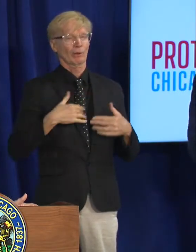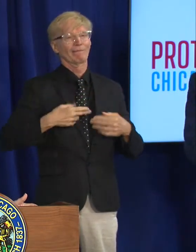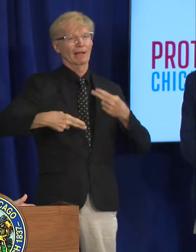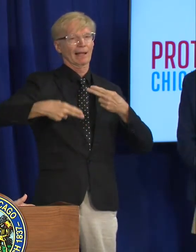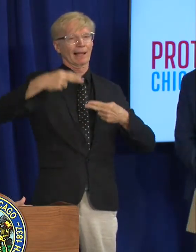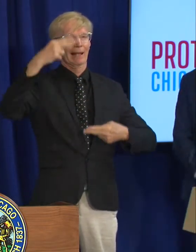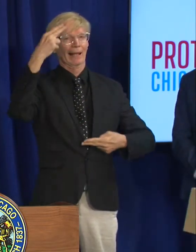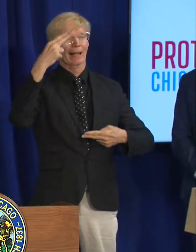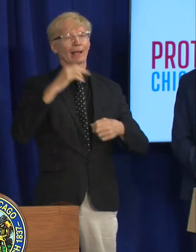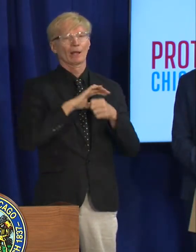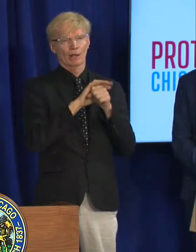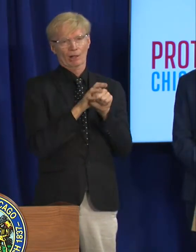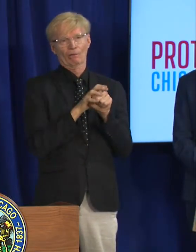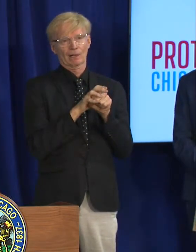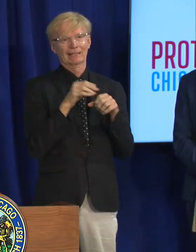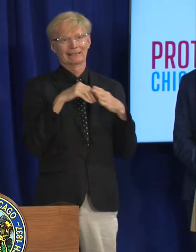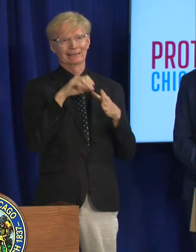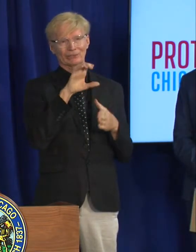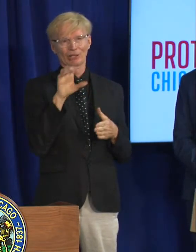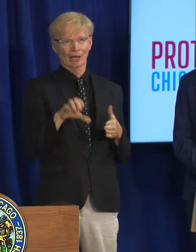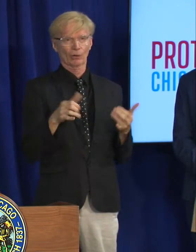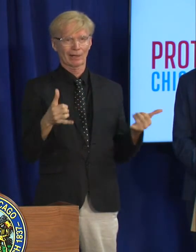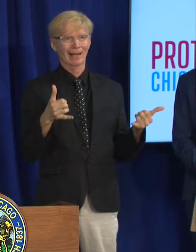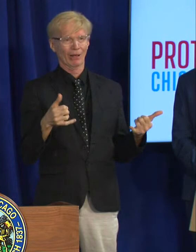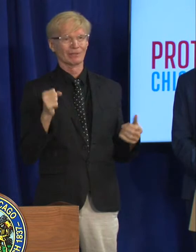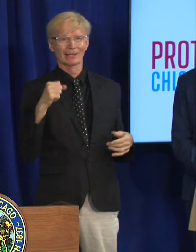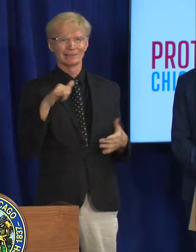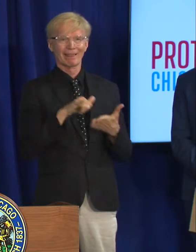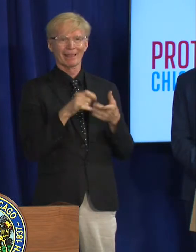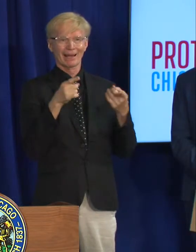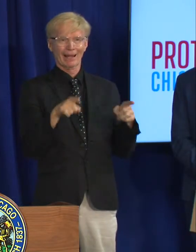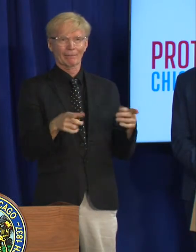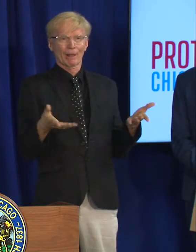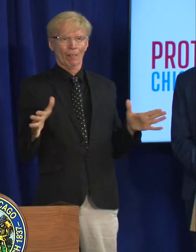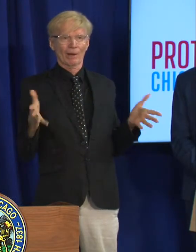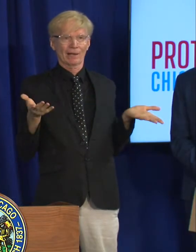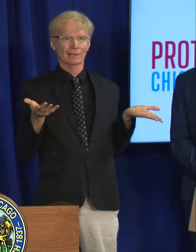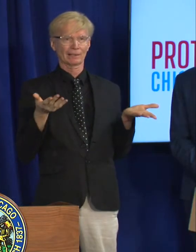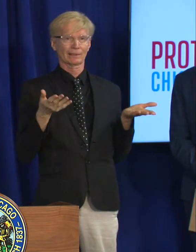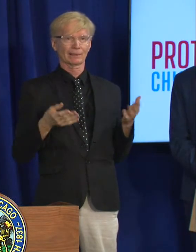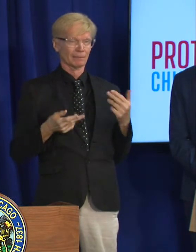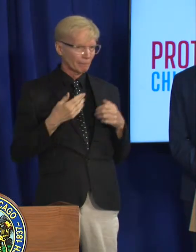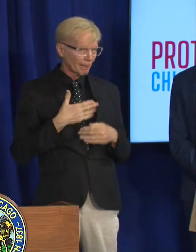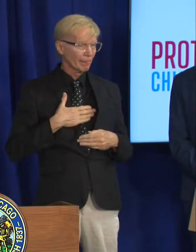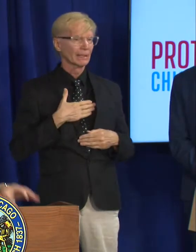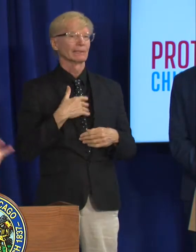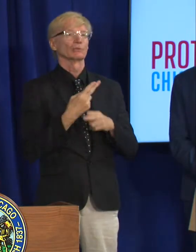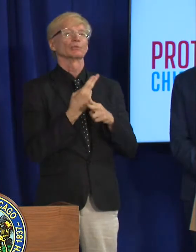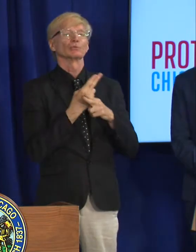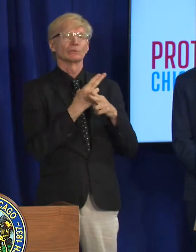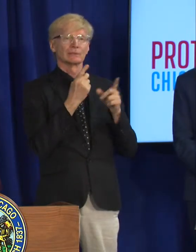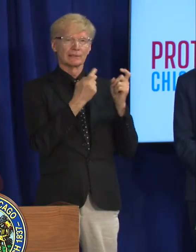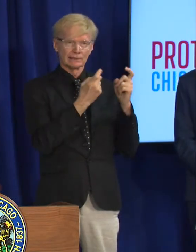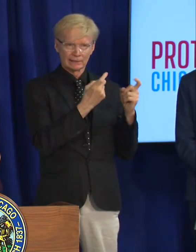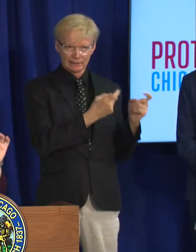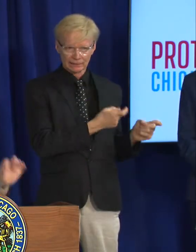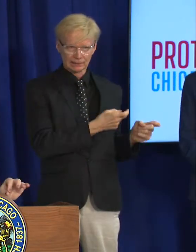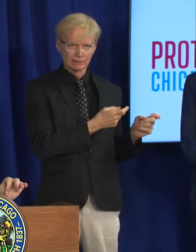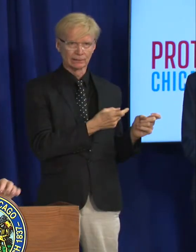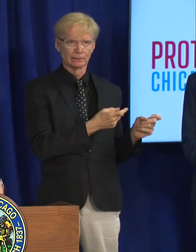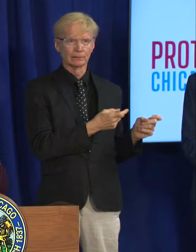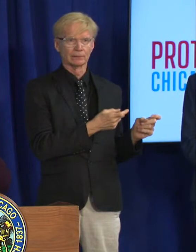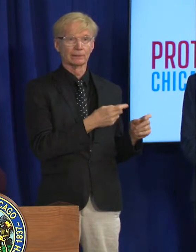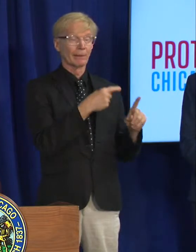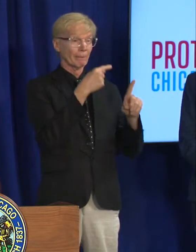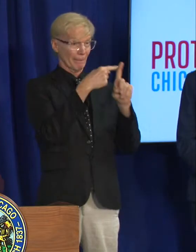high in this city which they are um so i encourage people to continue using those tests any positive